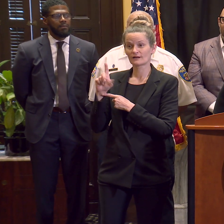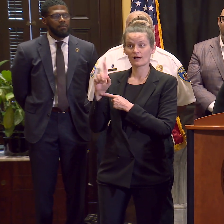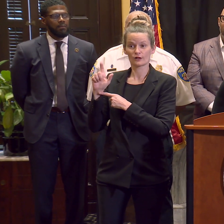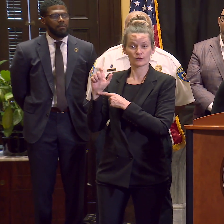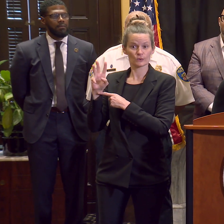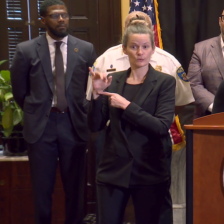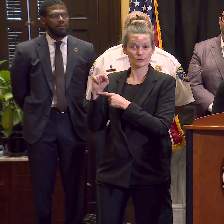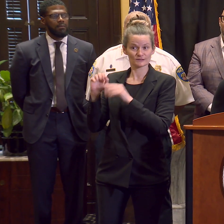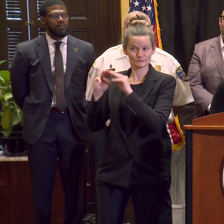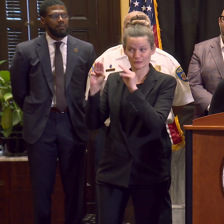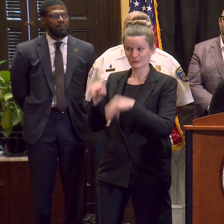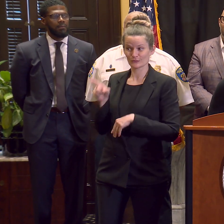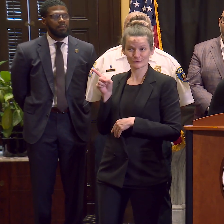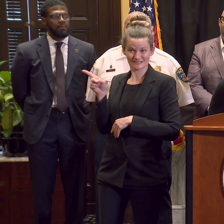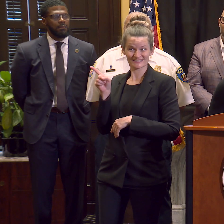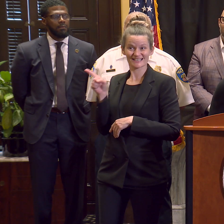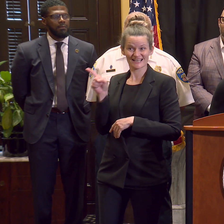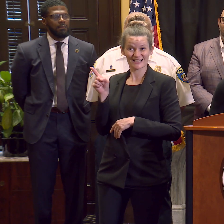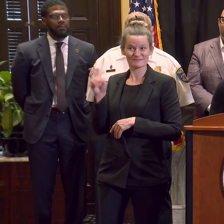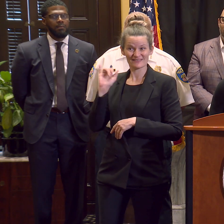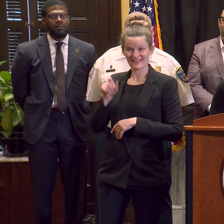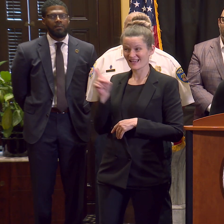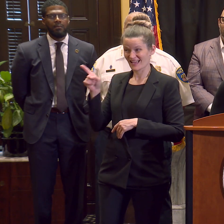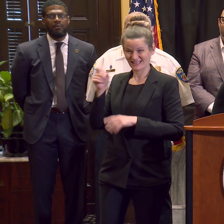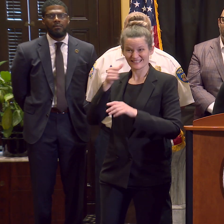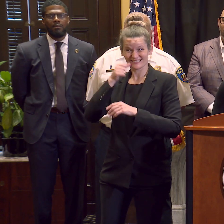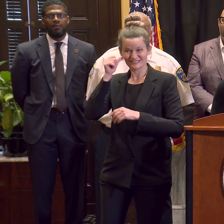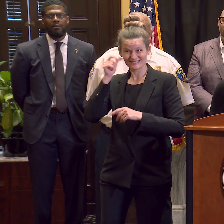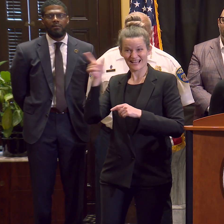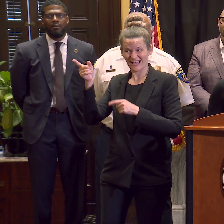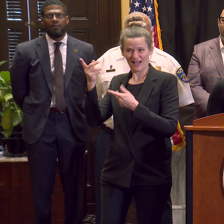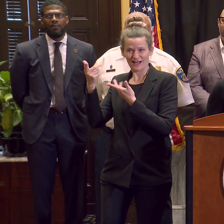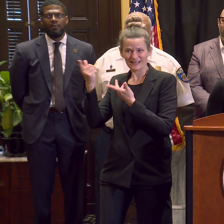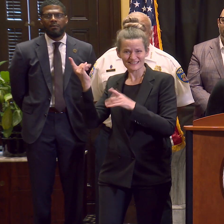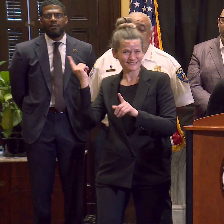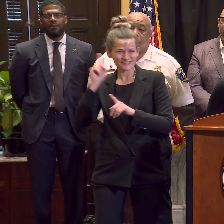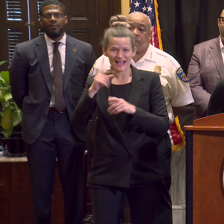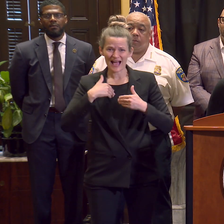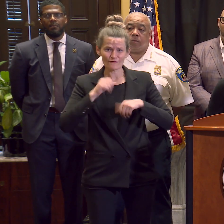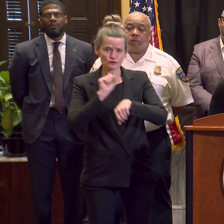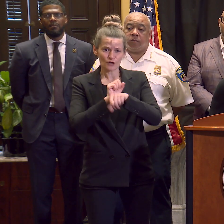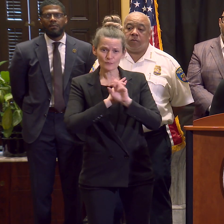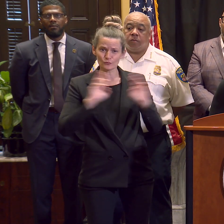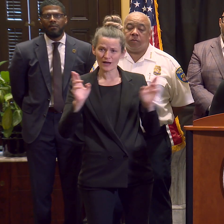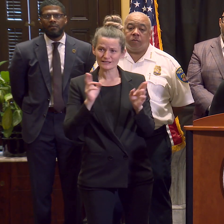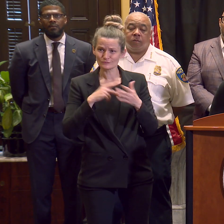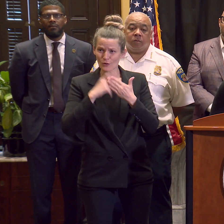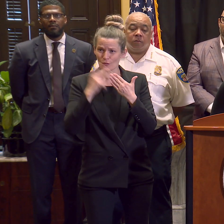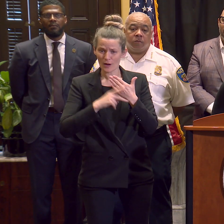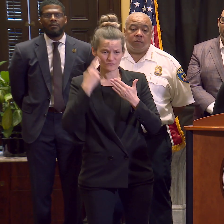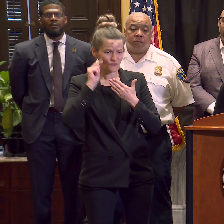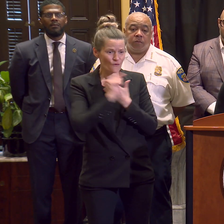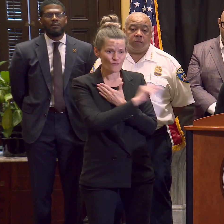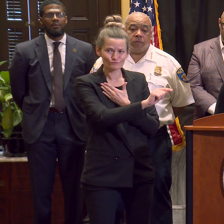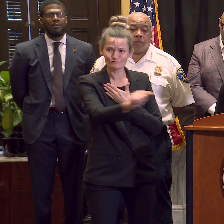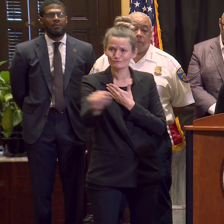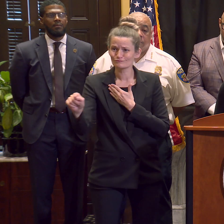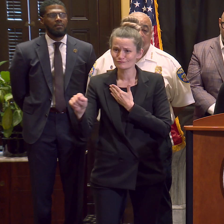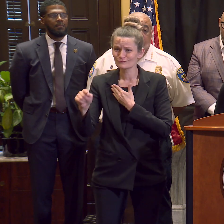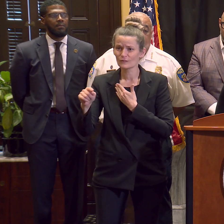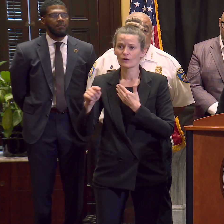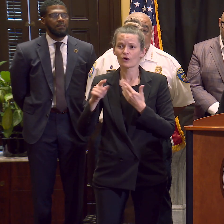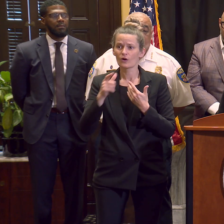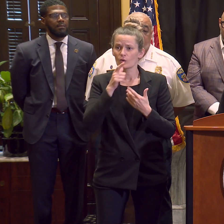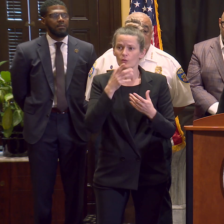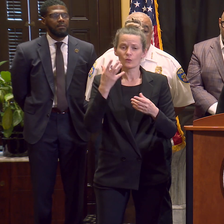yesterday. We had a job readiness event to get young people ready for the event that we were having today where we have DPW, DOT,